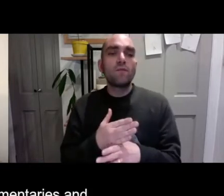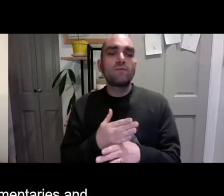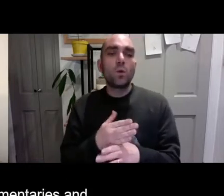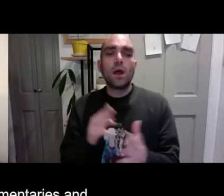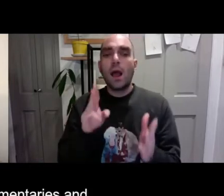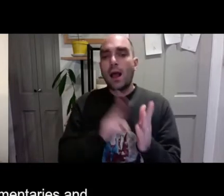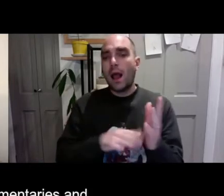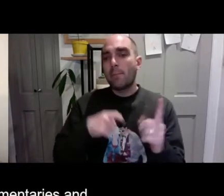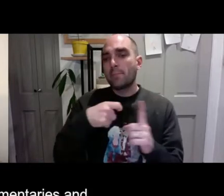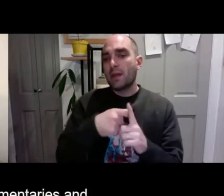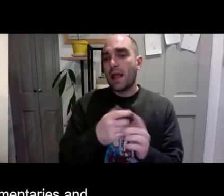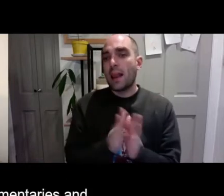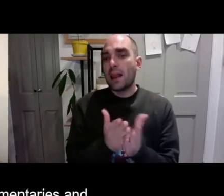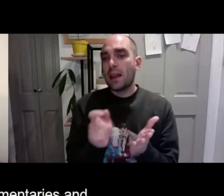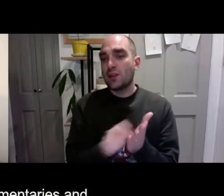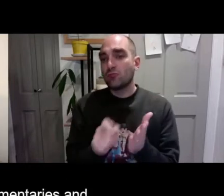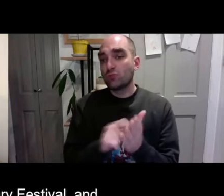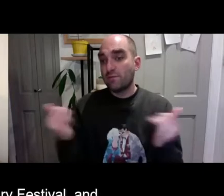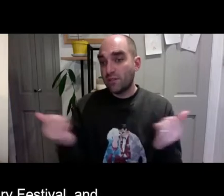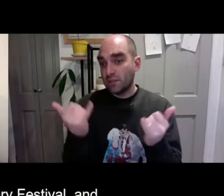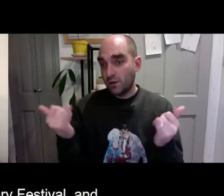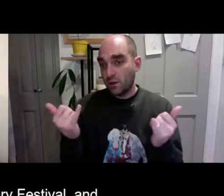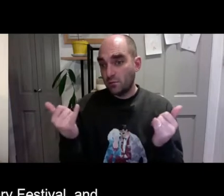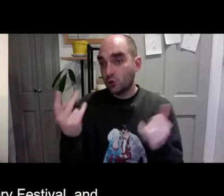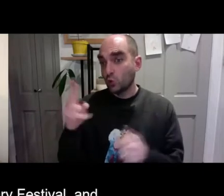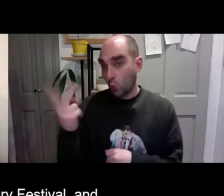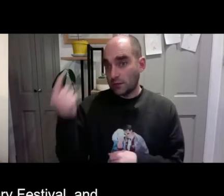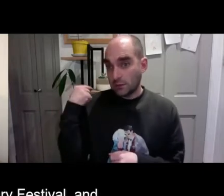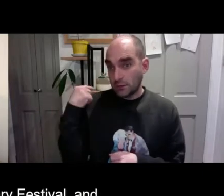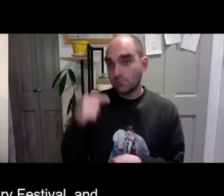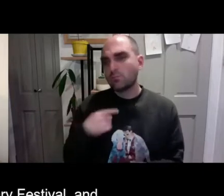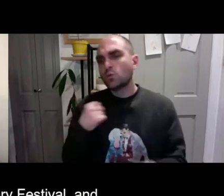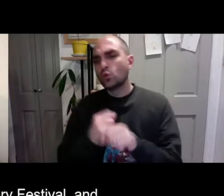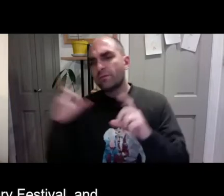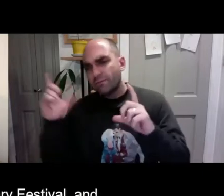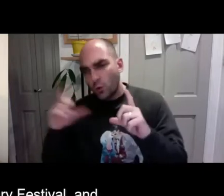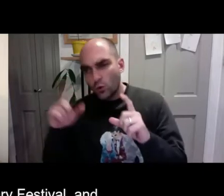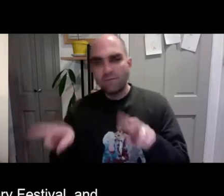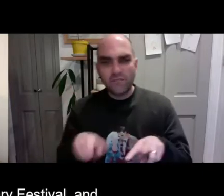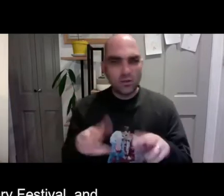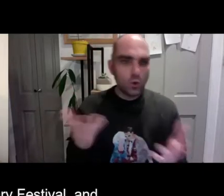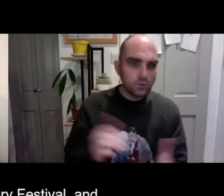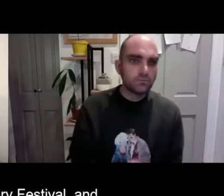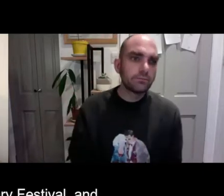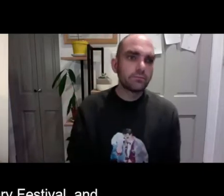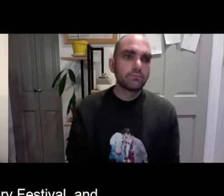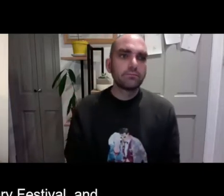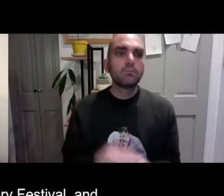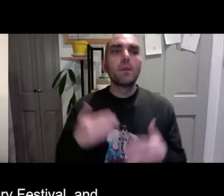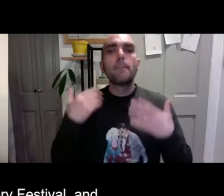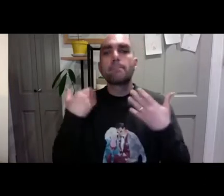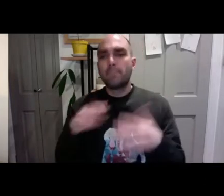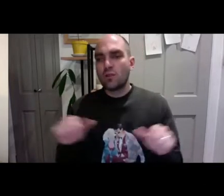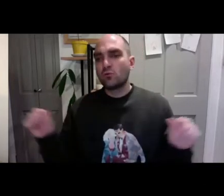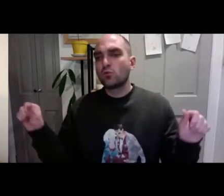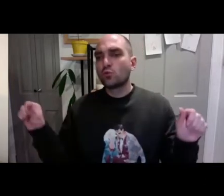Locally, I worked for MK Literary Festival and I did the photography for that.